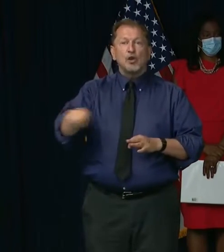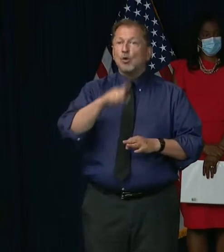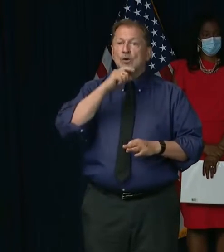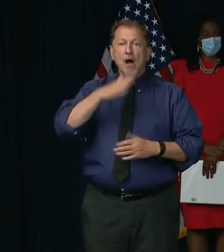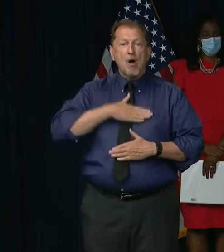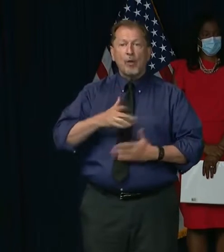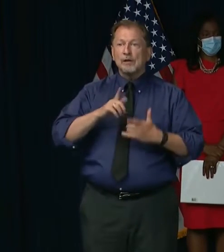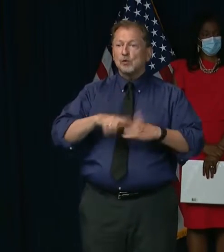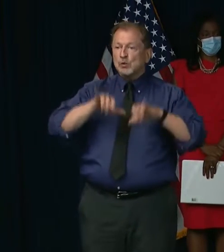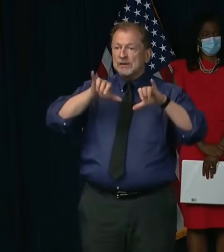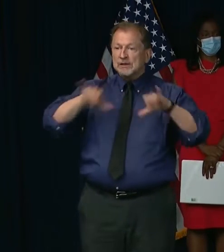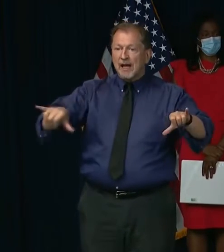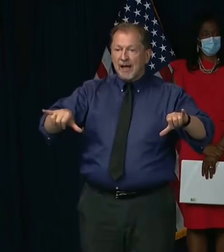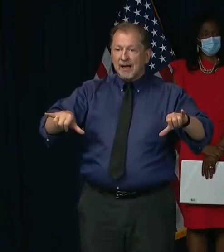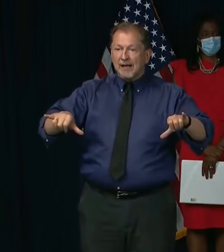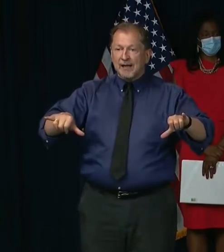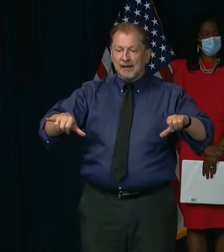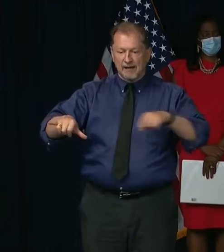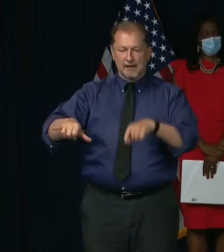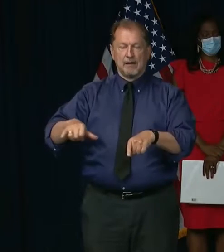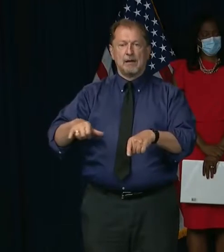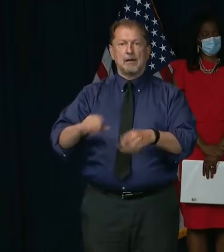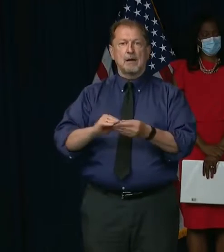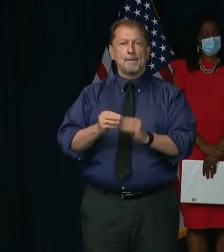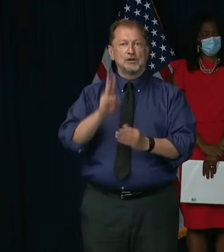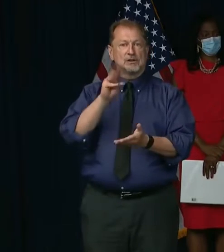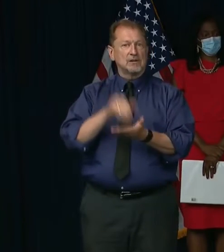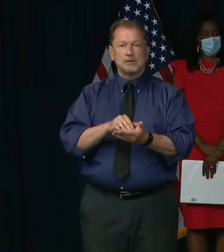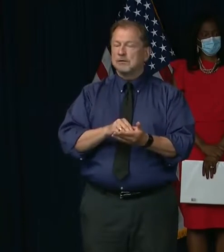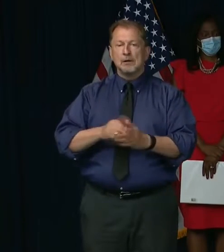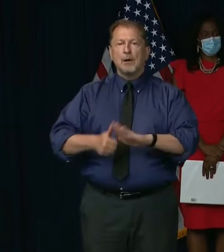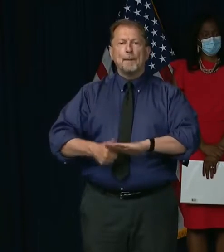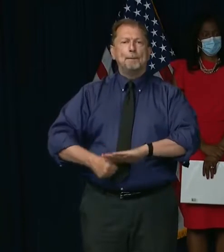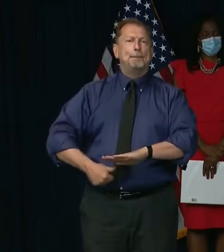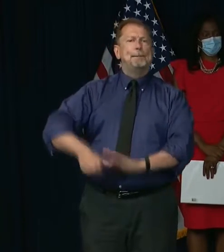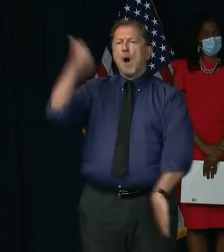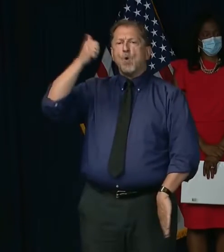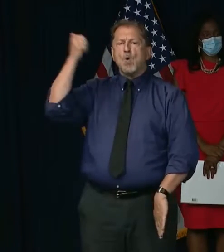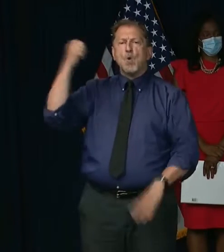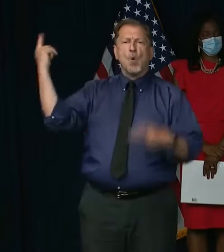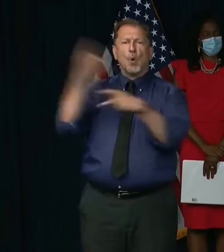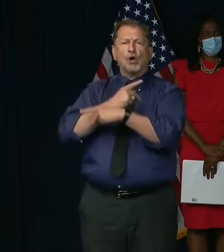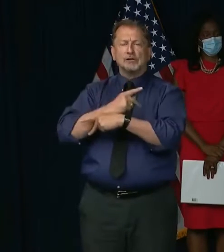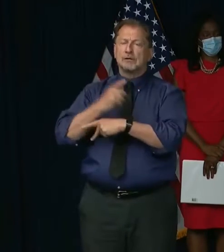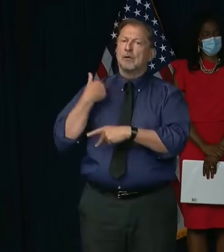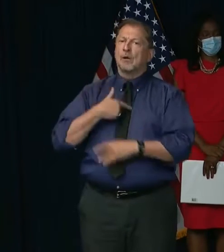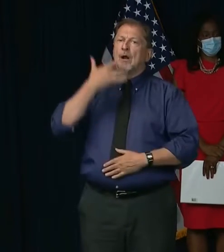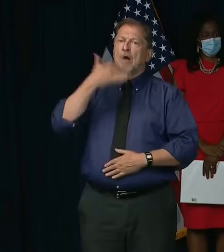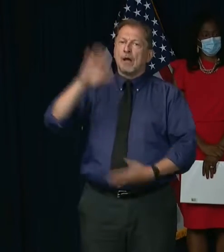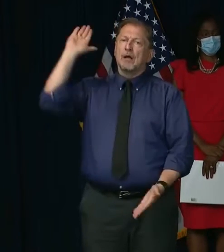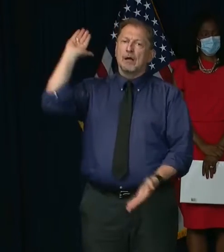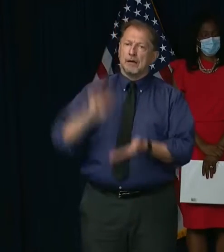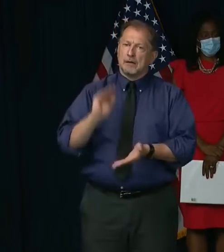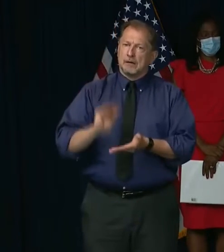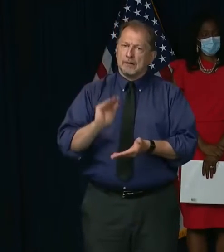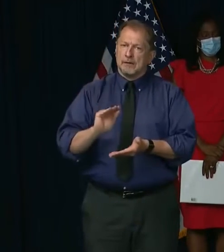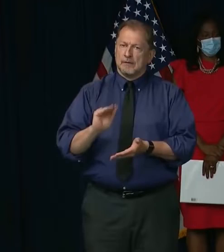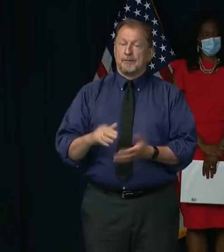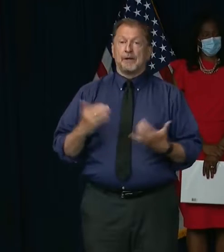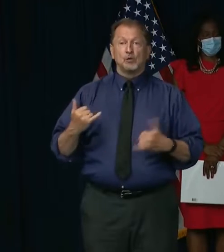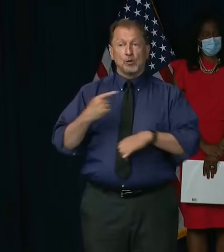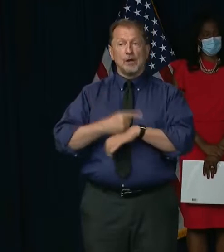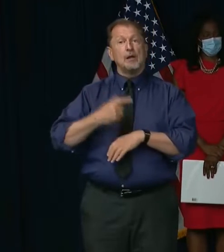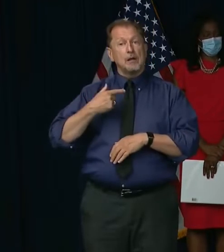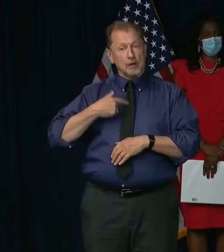to join together and stay home to stay safe. Today, we cautiously celebrate our progress